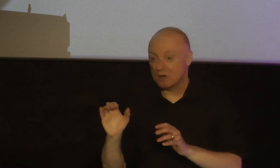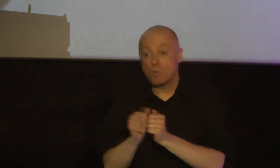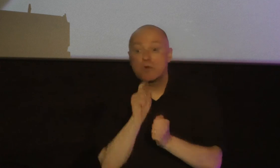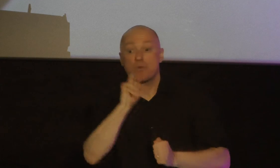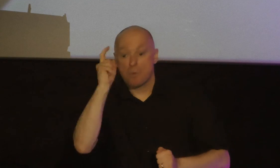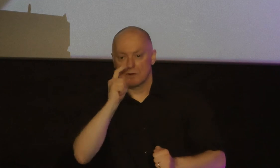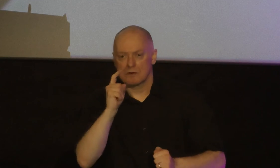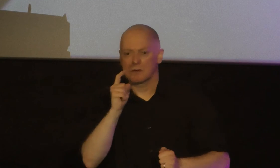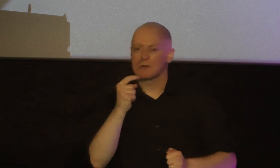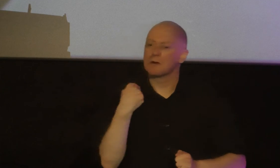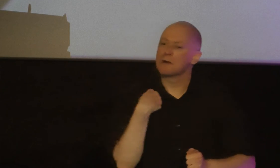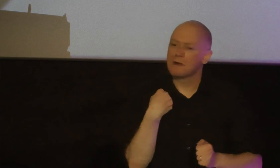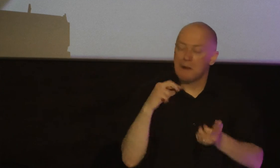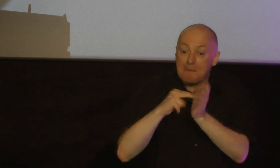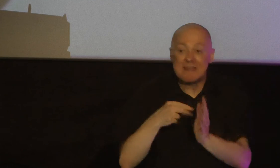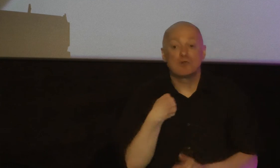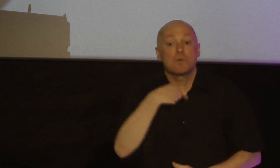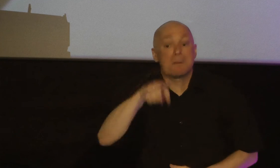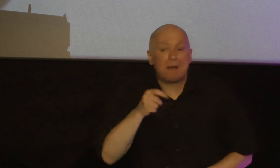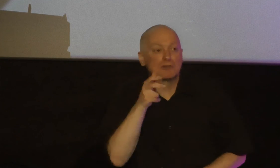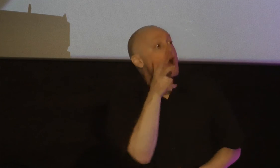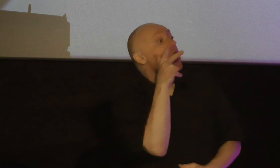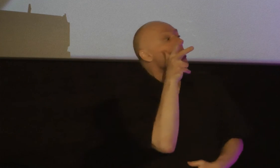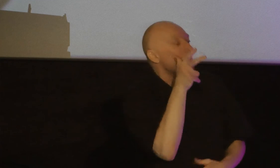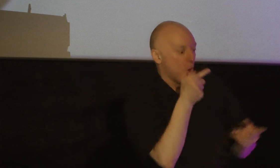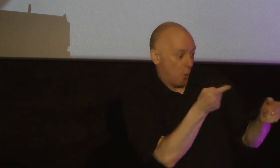must be quick to listen and slow to speak